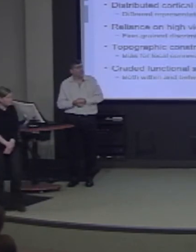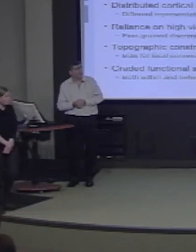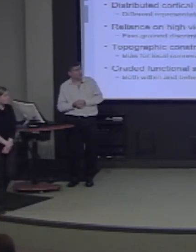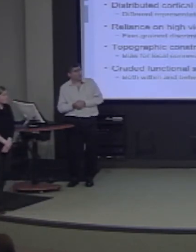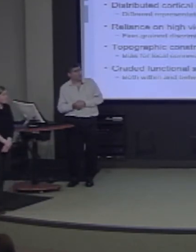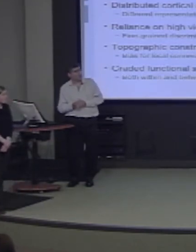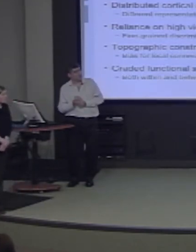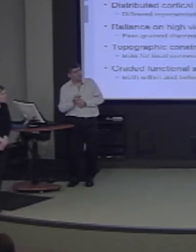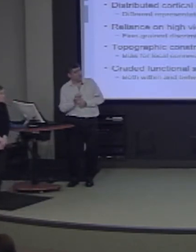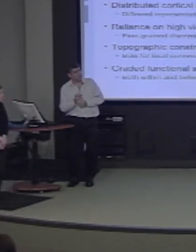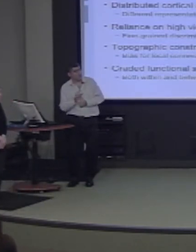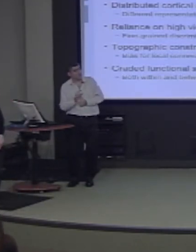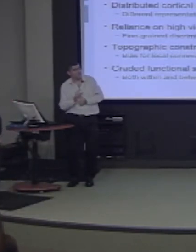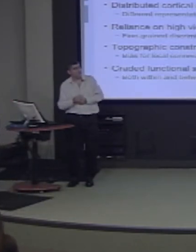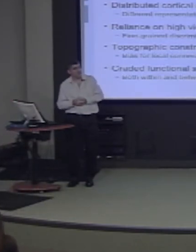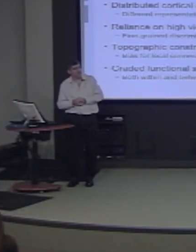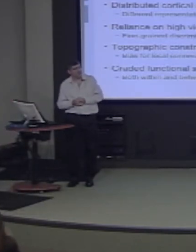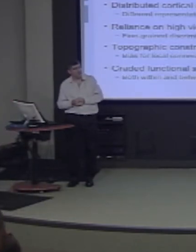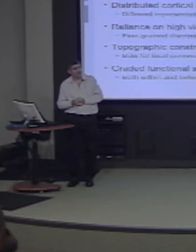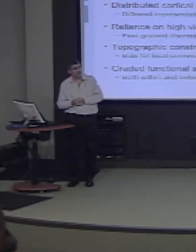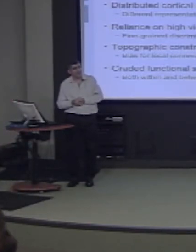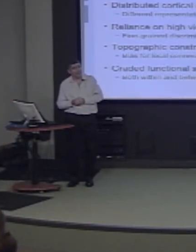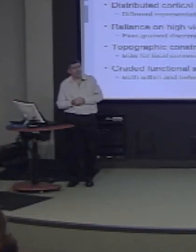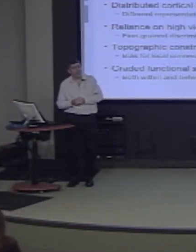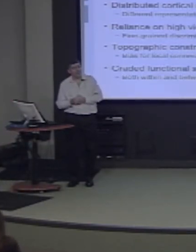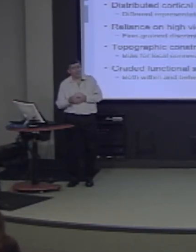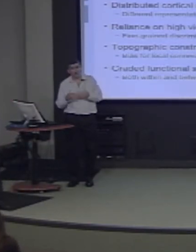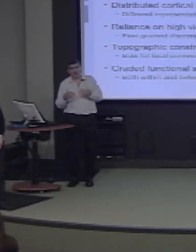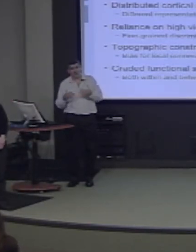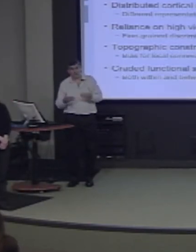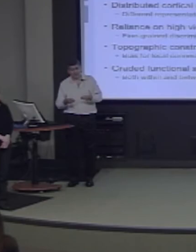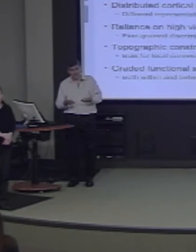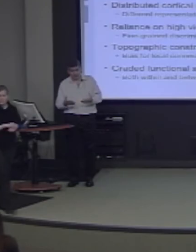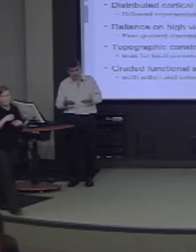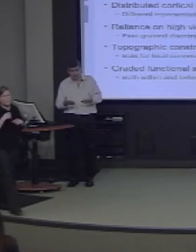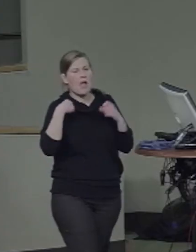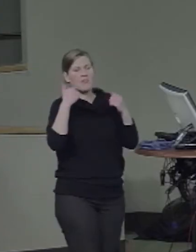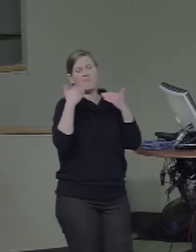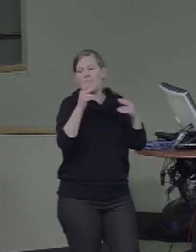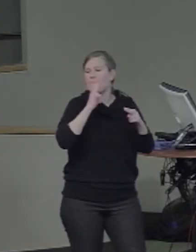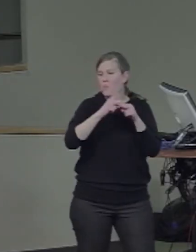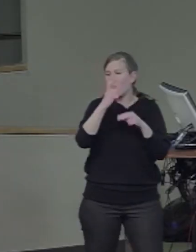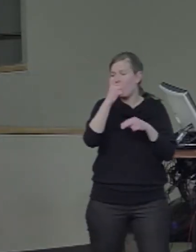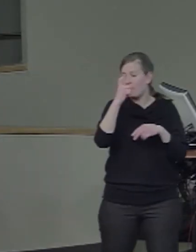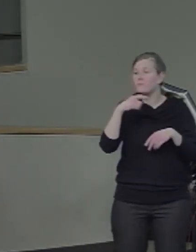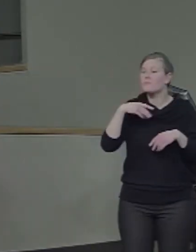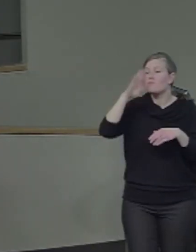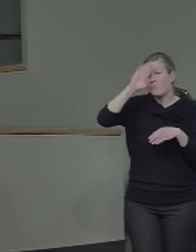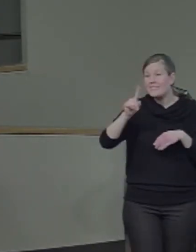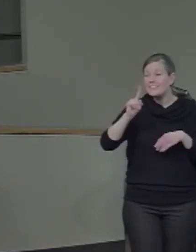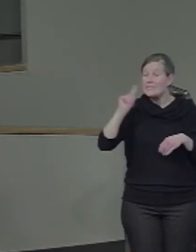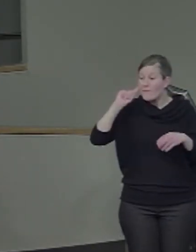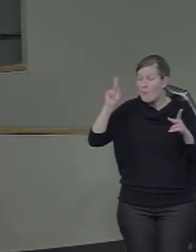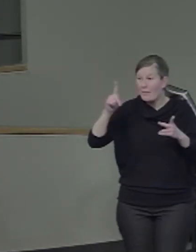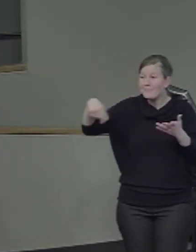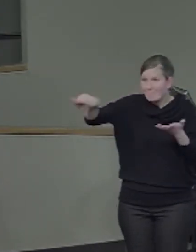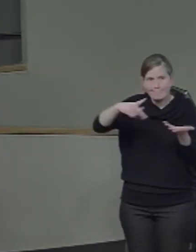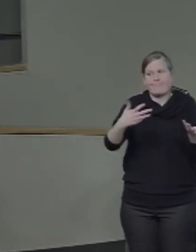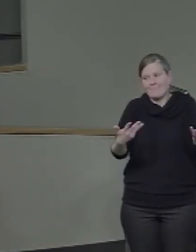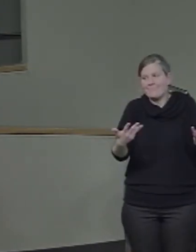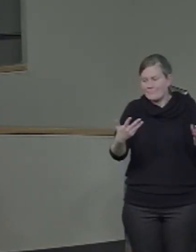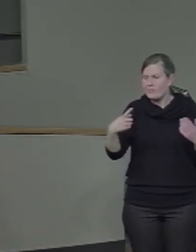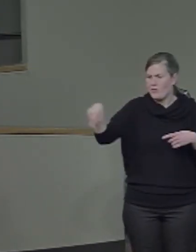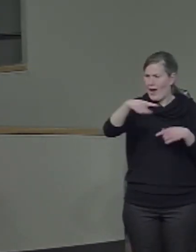Maybe I can also just mention briefly that, of course, deaf individuals have different